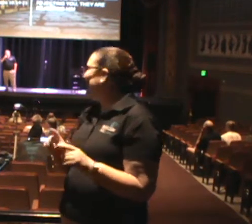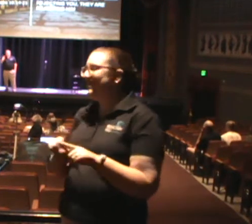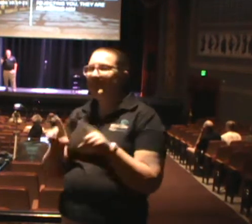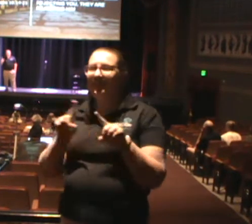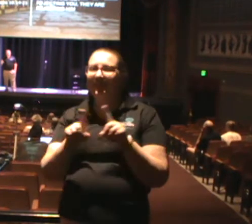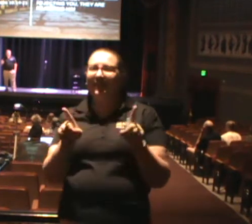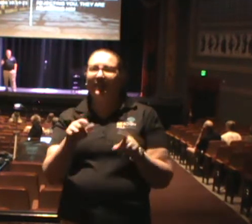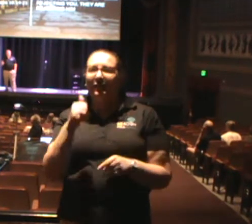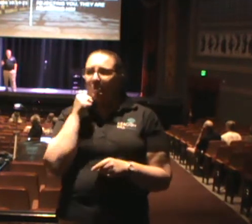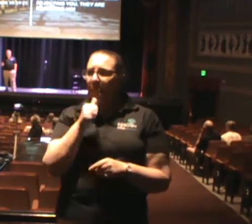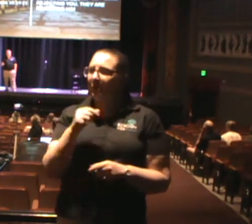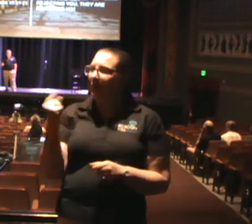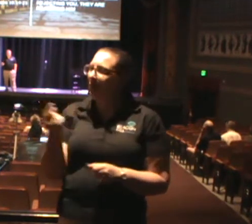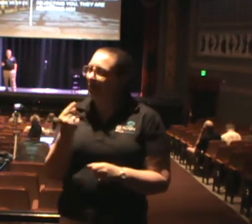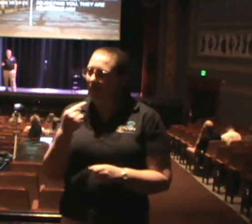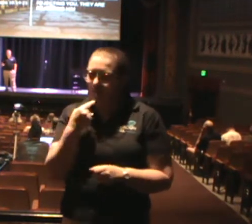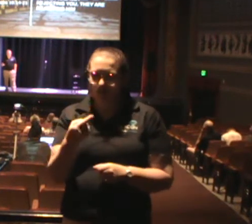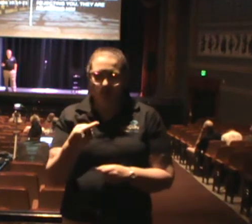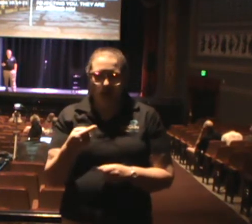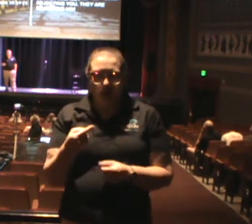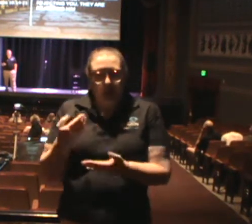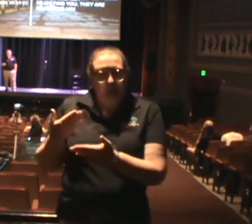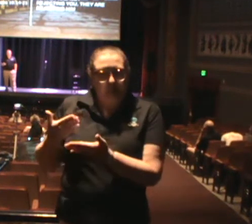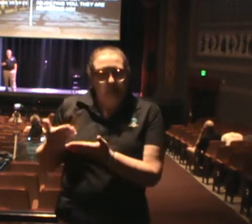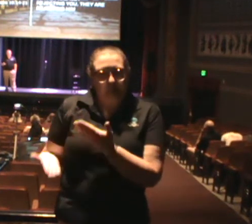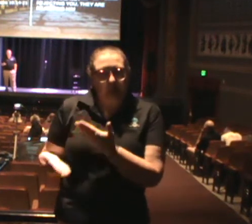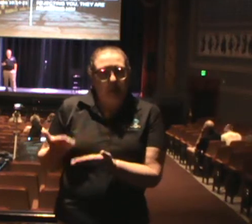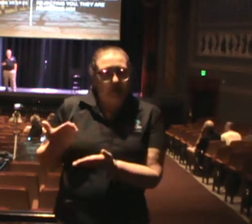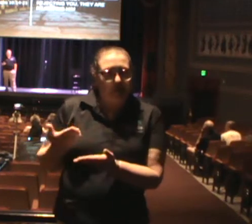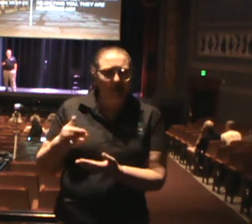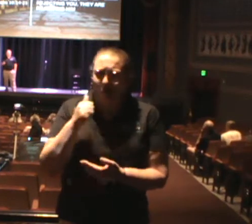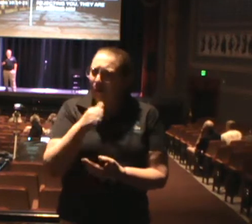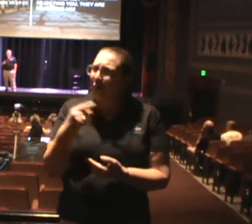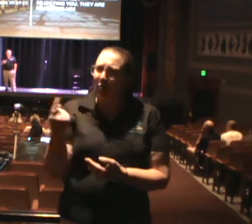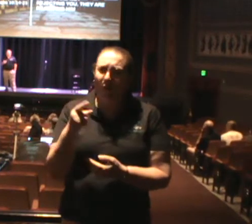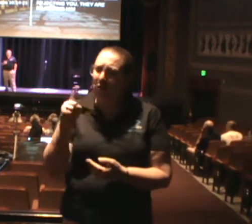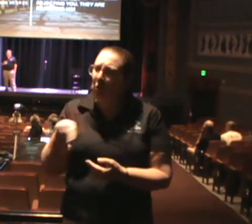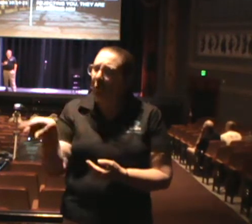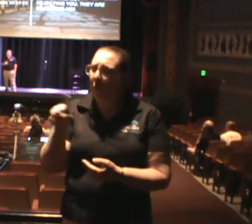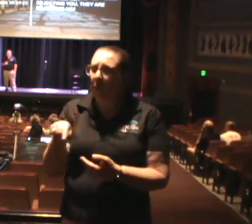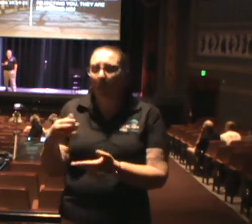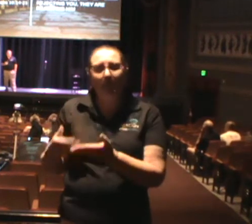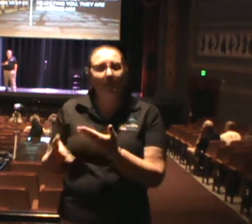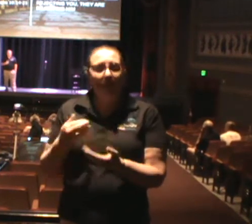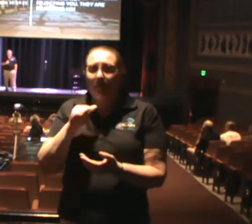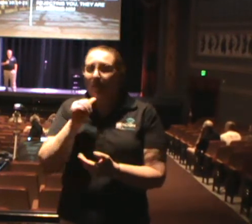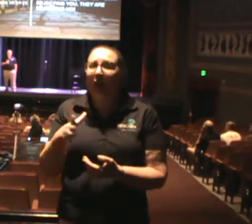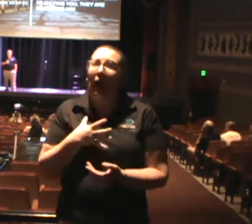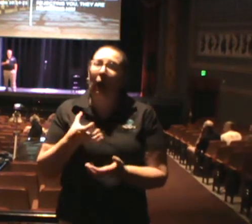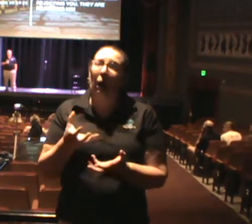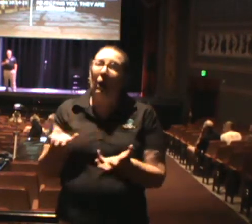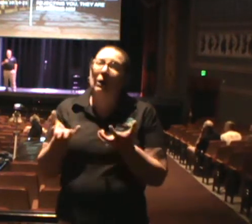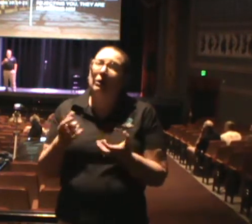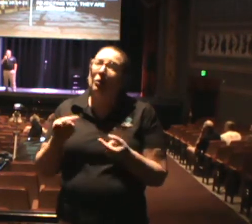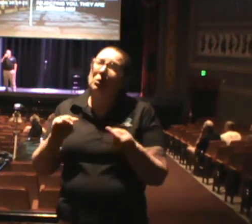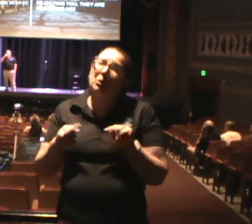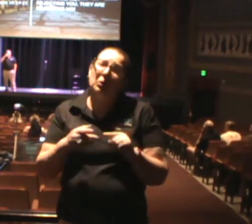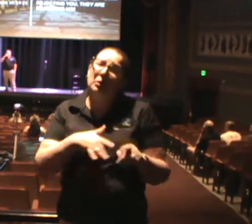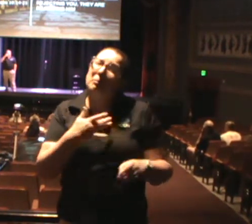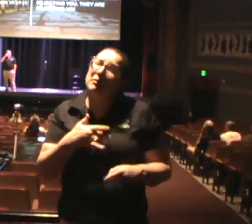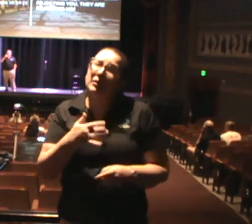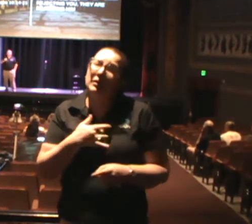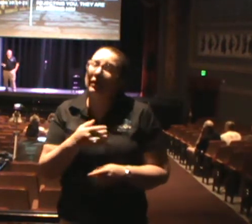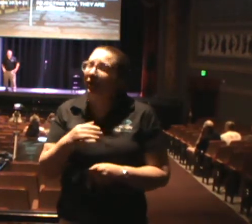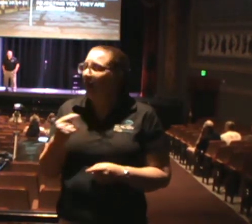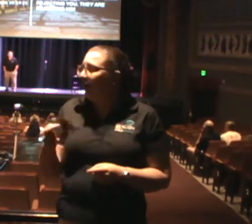But girls would always put that baby box for me because they didn't want it to hurt my feelings. And they would always give me